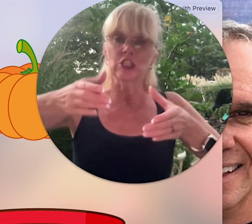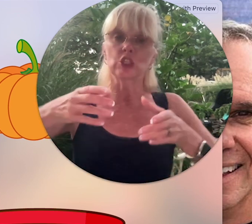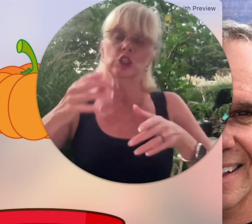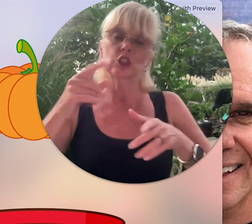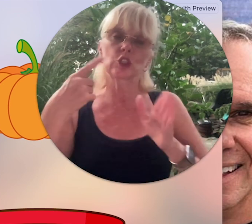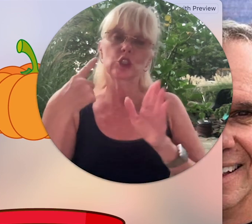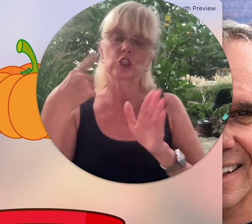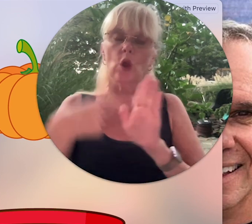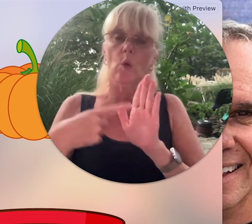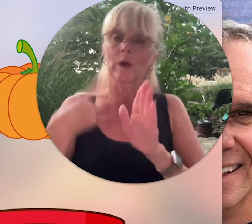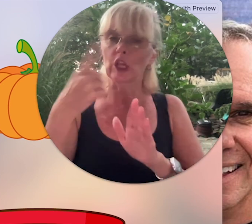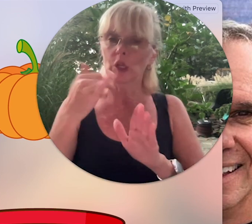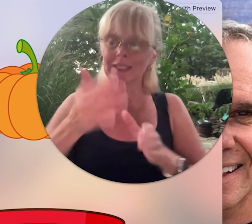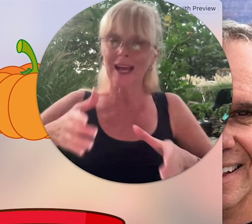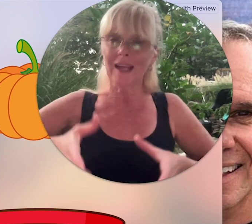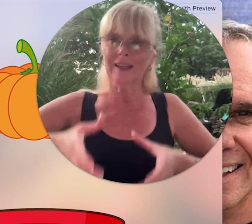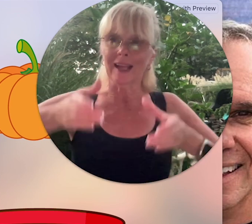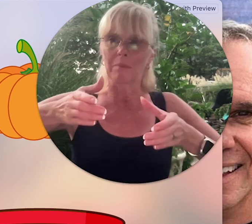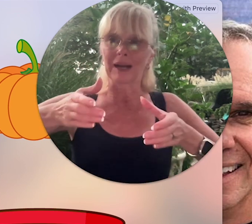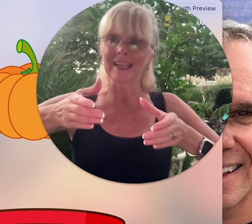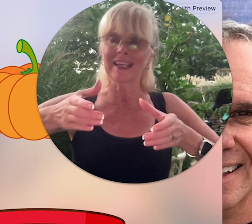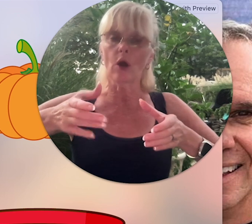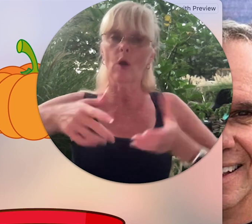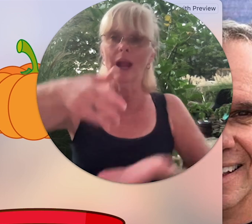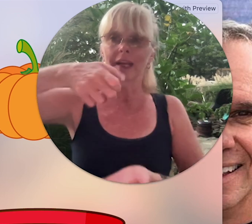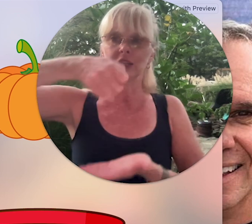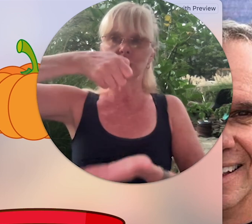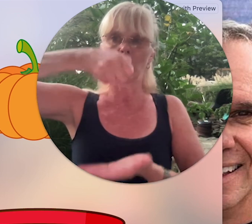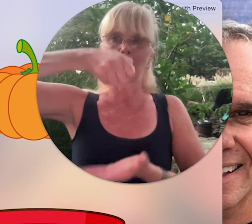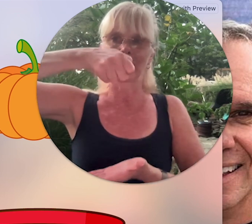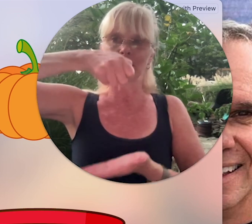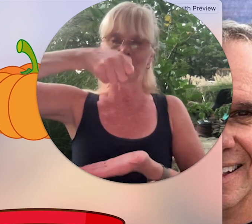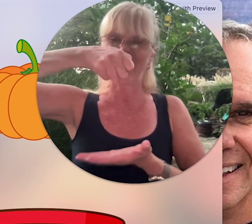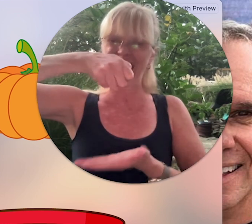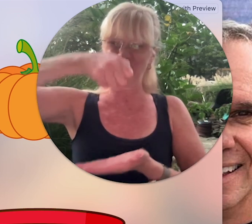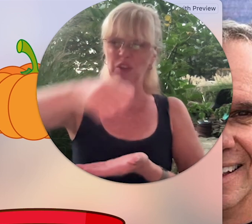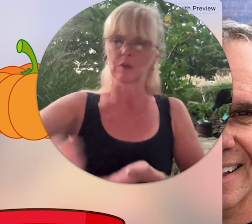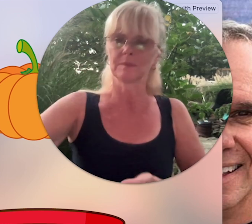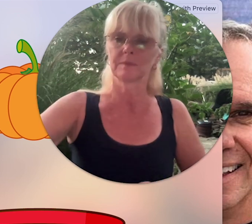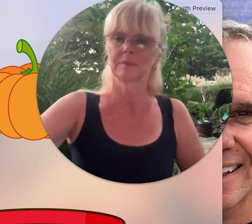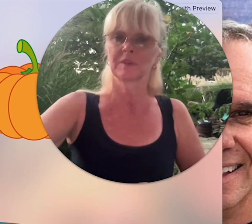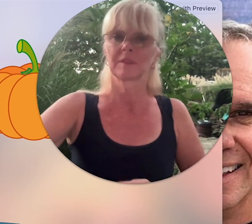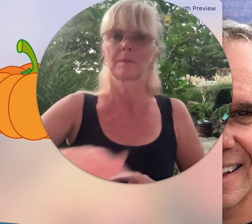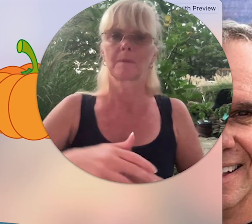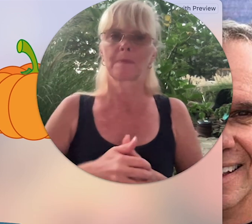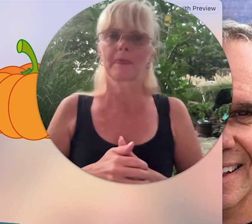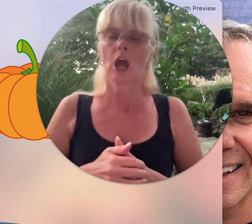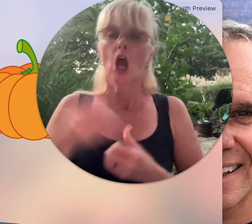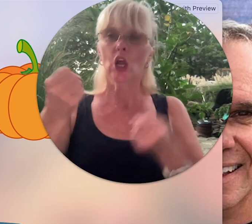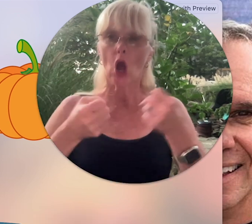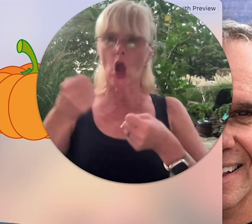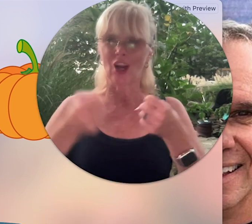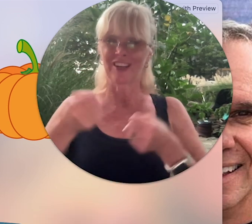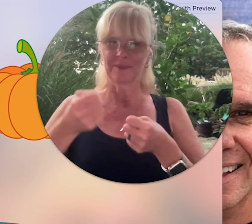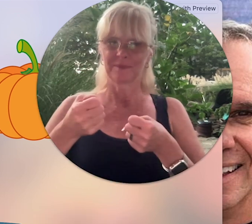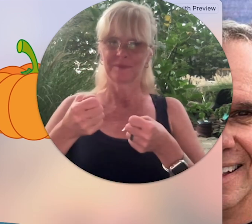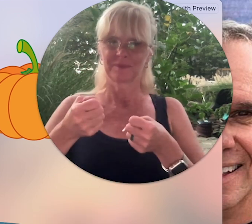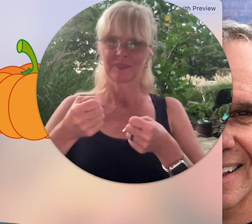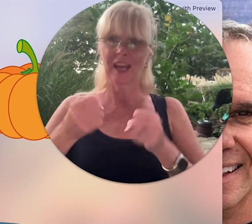show what it looks like like a bucket or I can do a bucket with a handle car okay